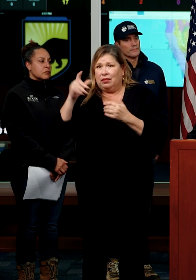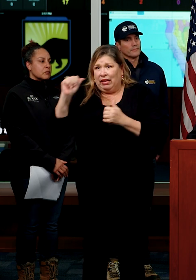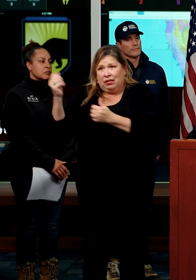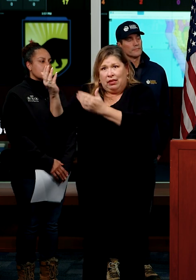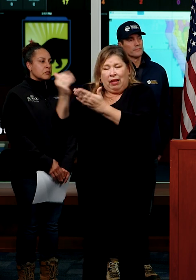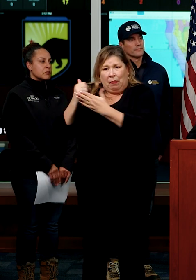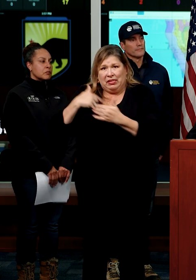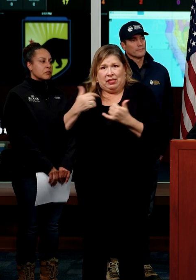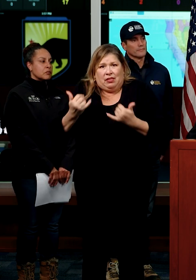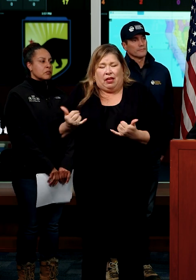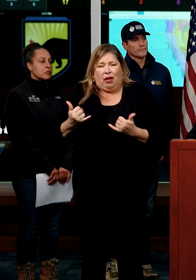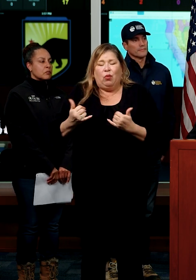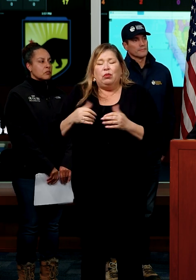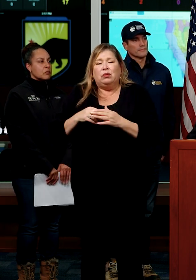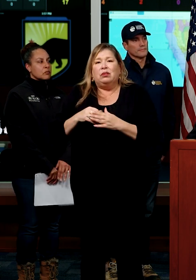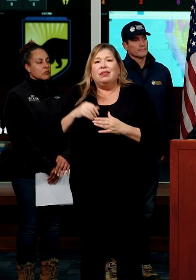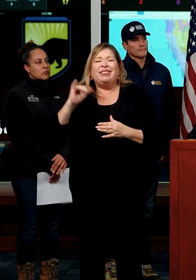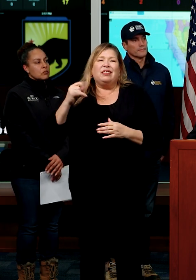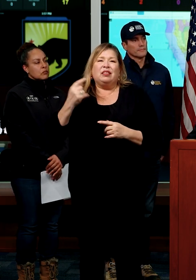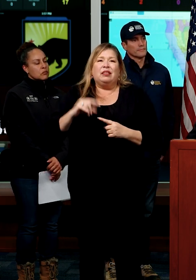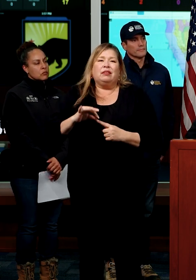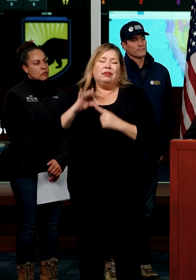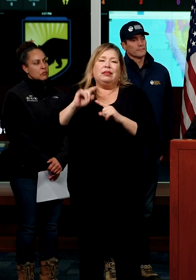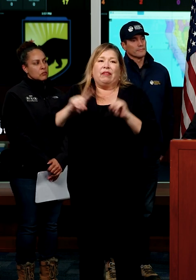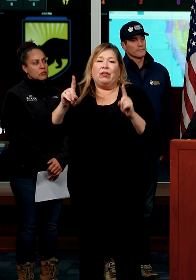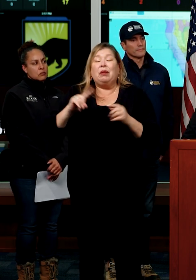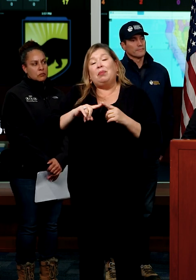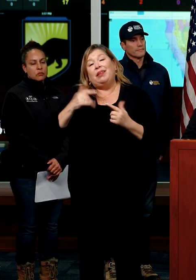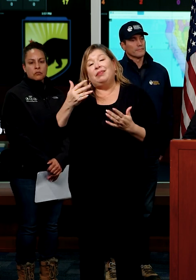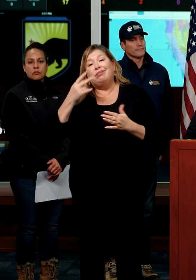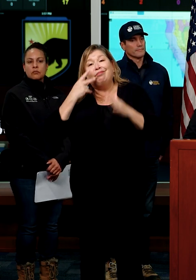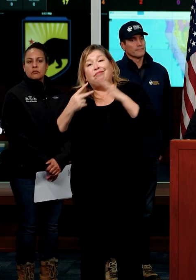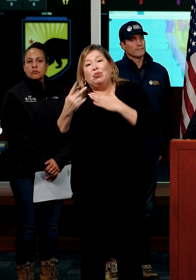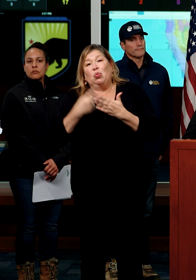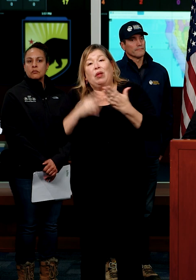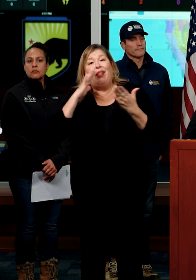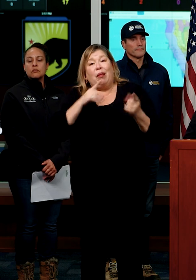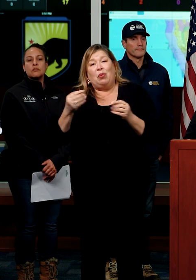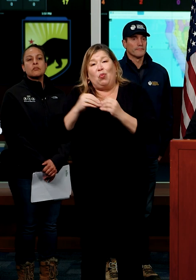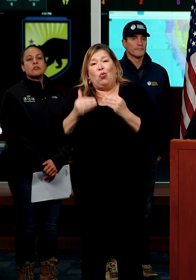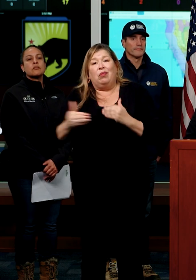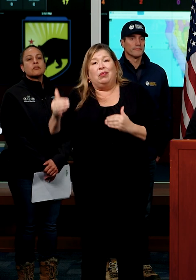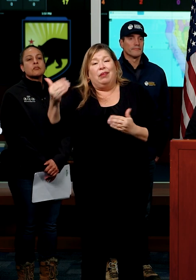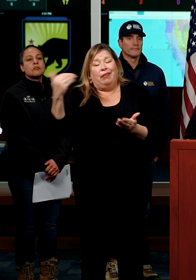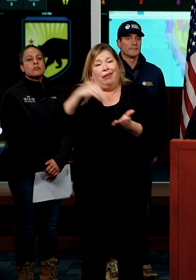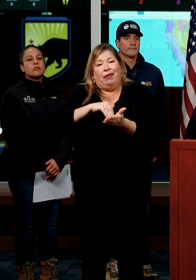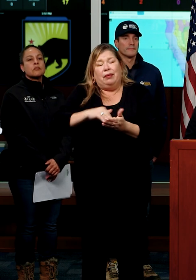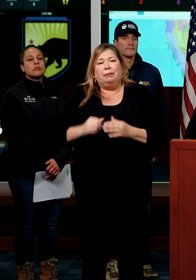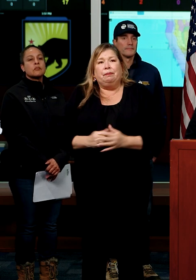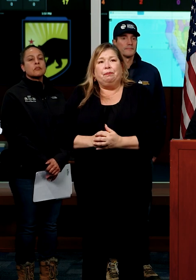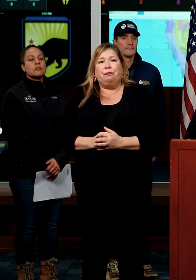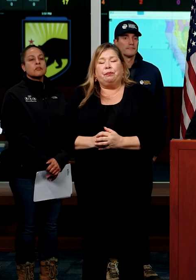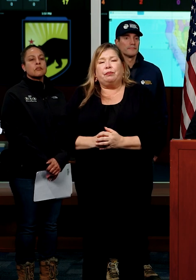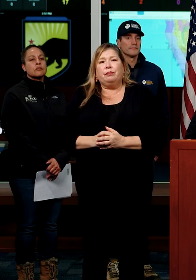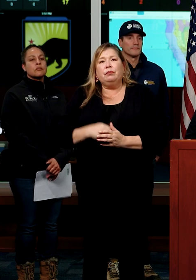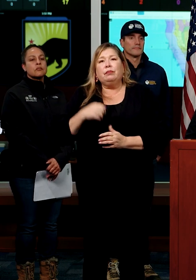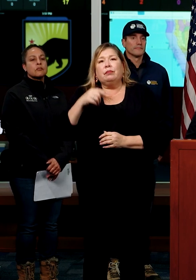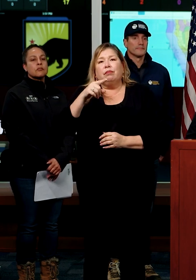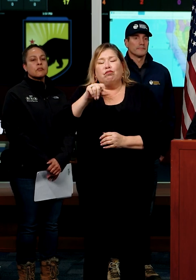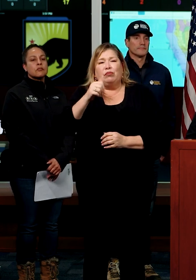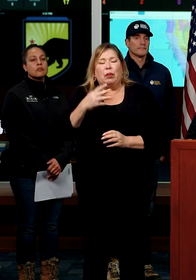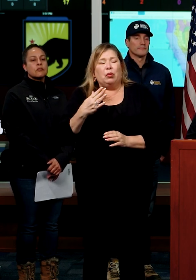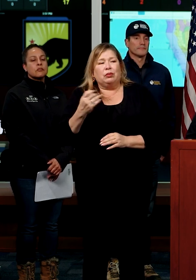a, I think, a, um, well, a preview of things to come. Uh, Mr. Governor and, and Mr. CHP acting director. Thank you